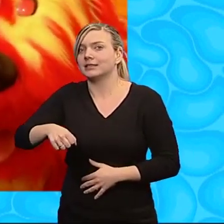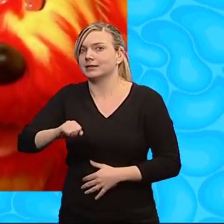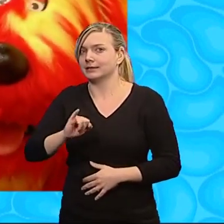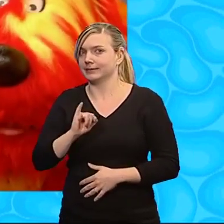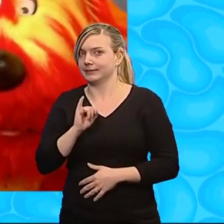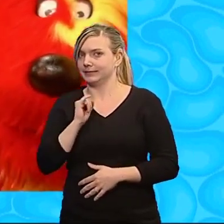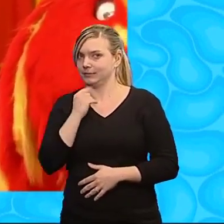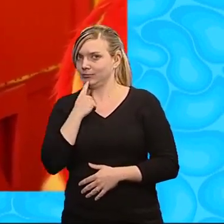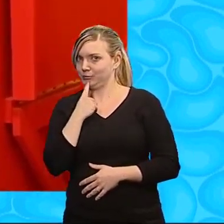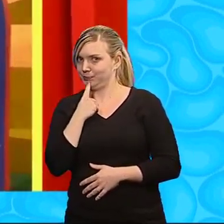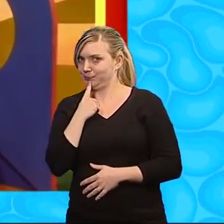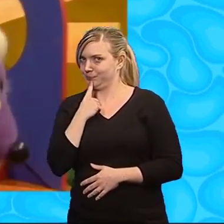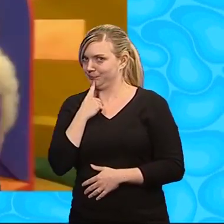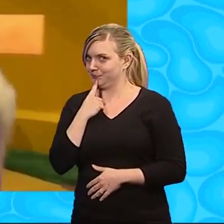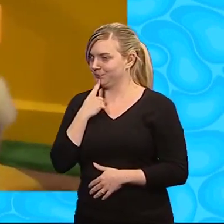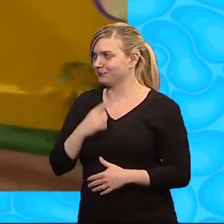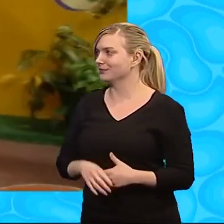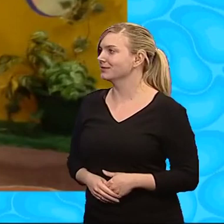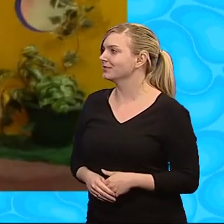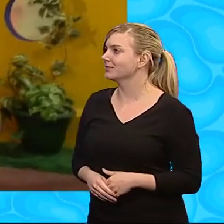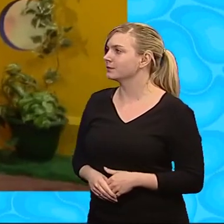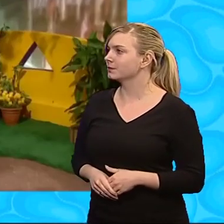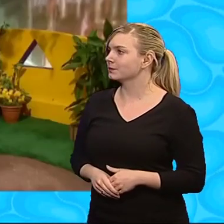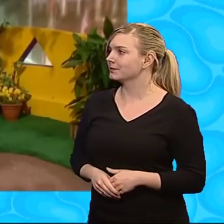Whoops. Mah-law-law. Oh.